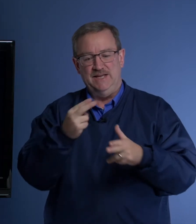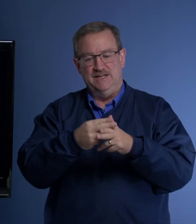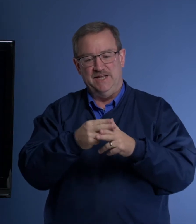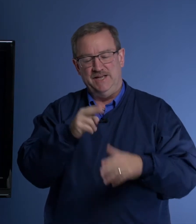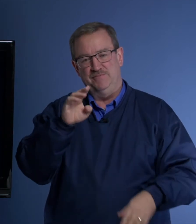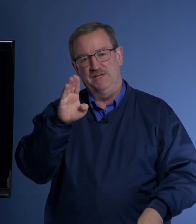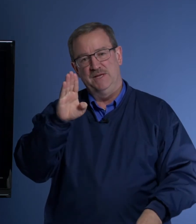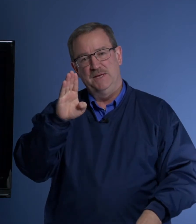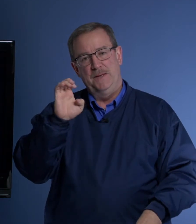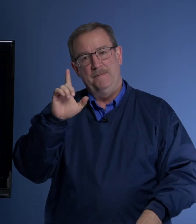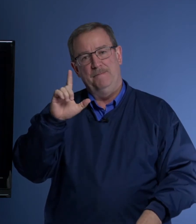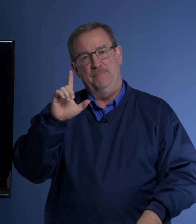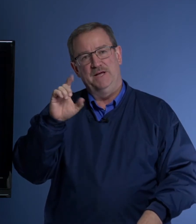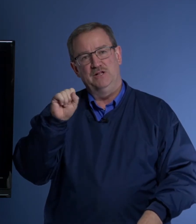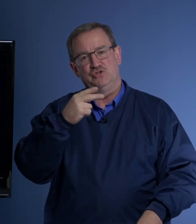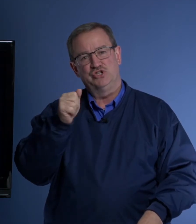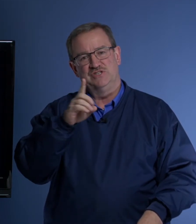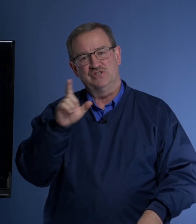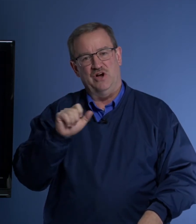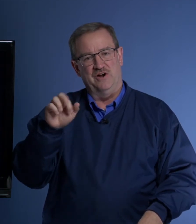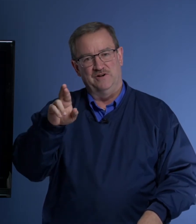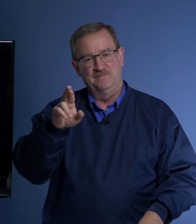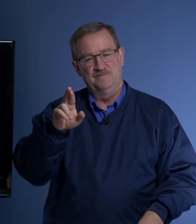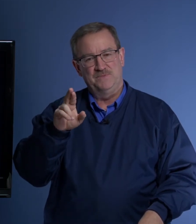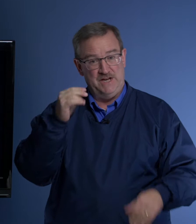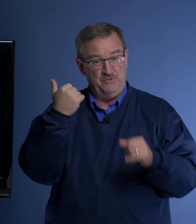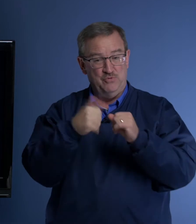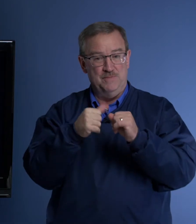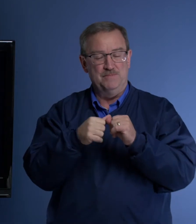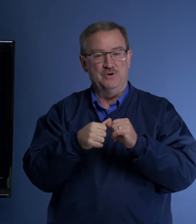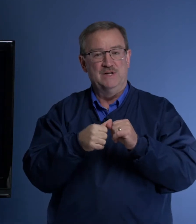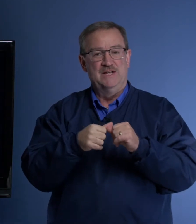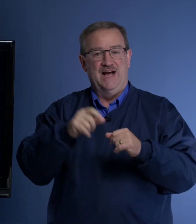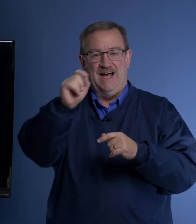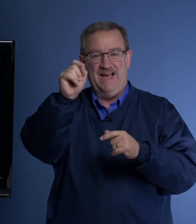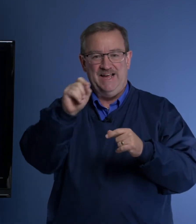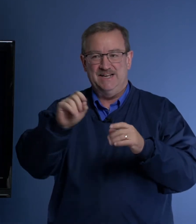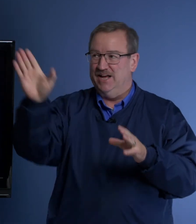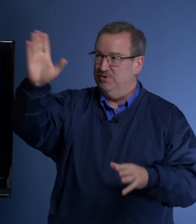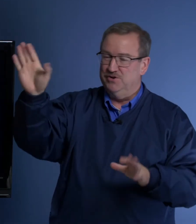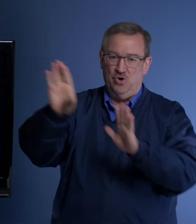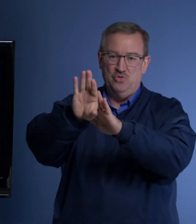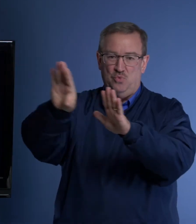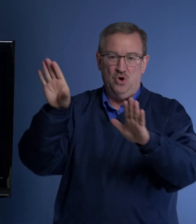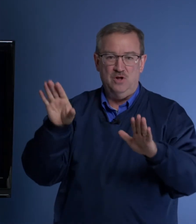named Belshazzar. And if you remember, a hand had written on the wall